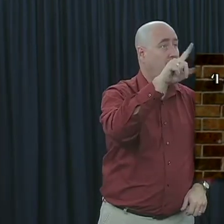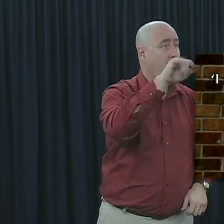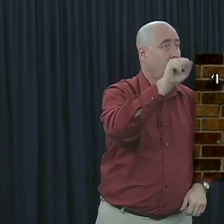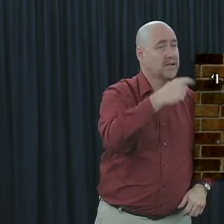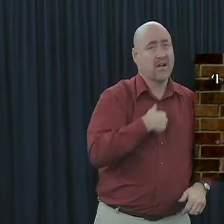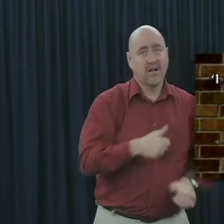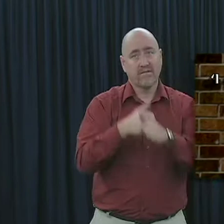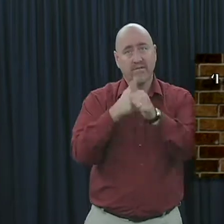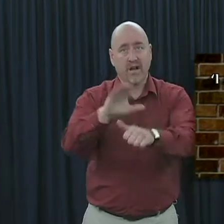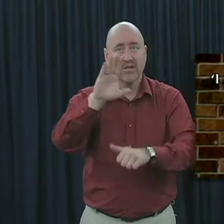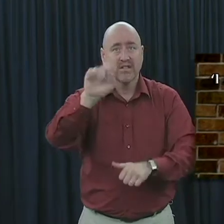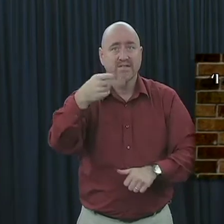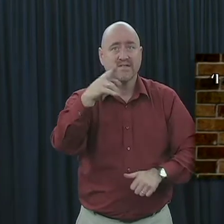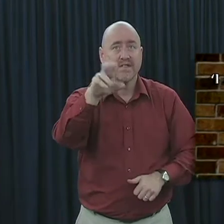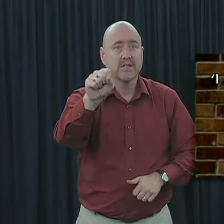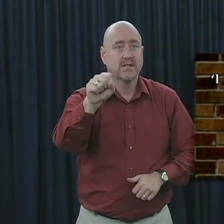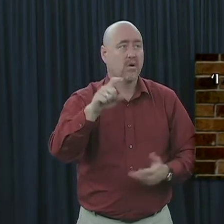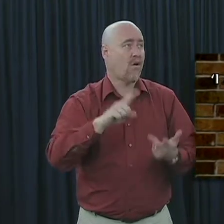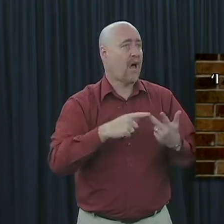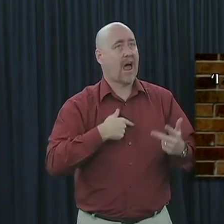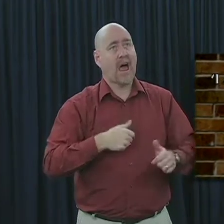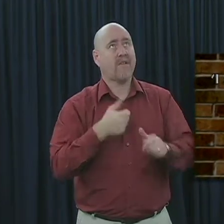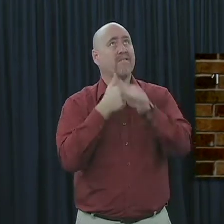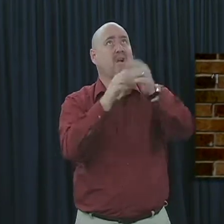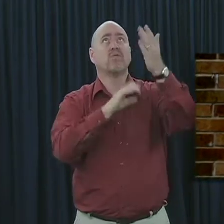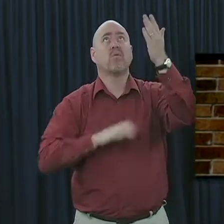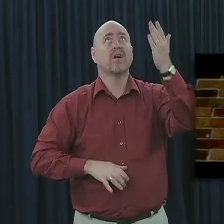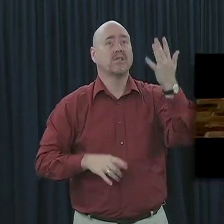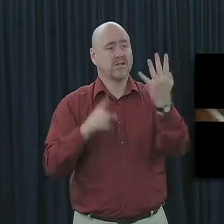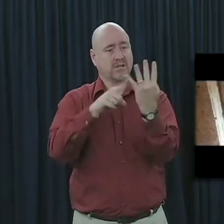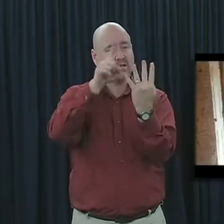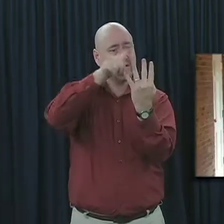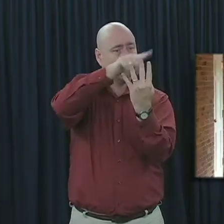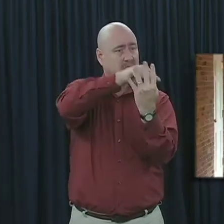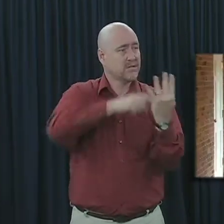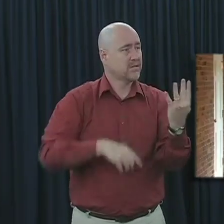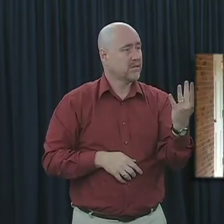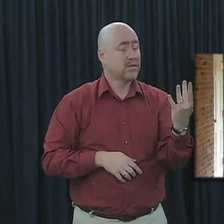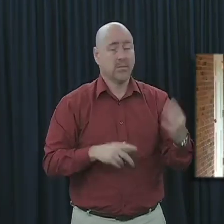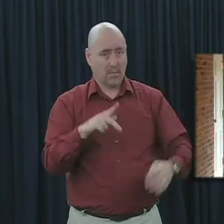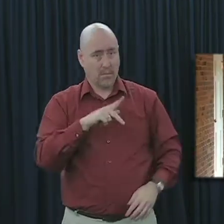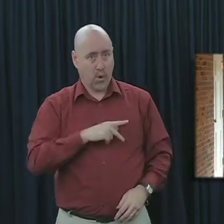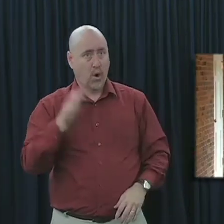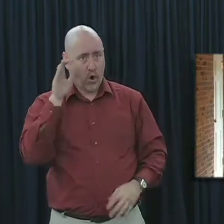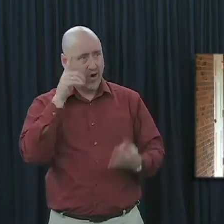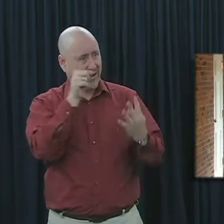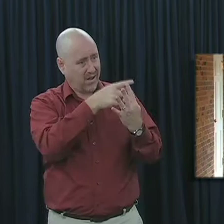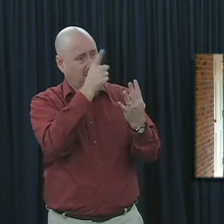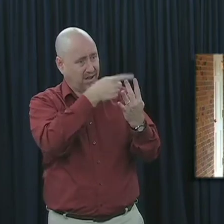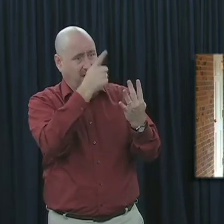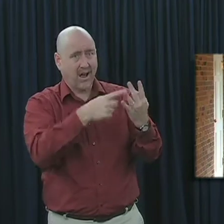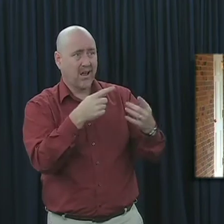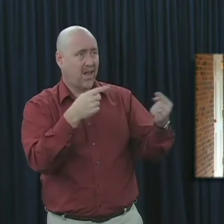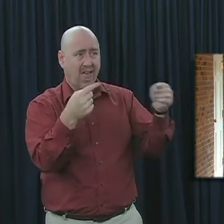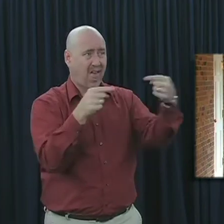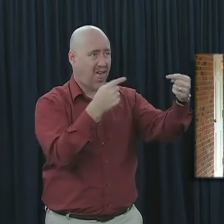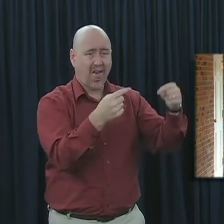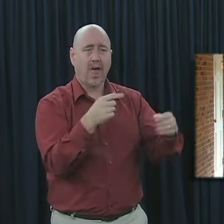or I am of Cephas, or I am of Christ. When Paul had heard of these problems, he wrote,